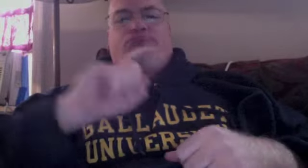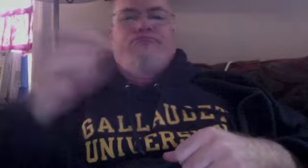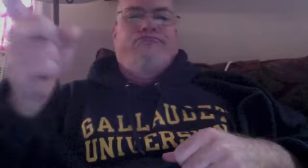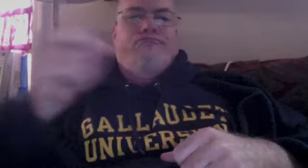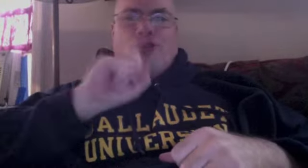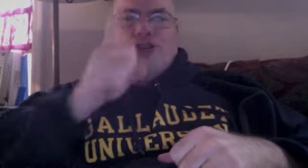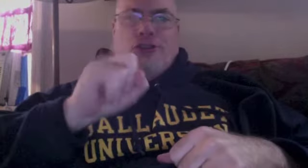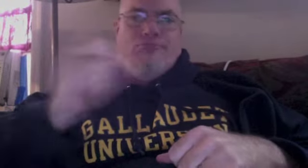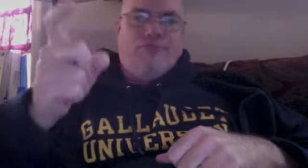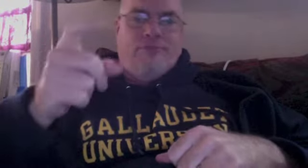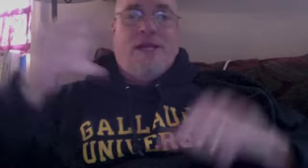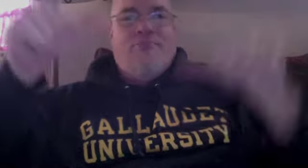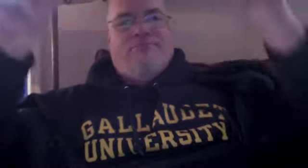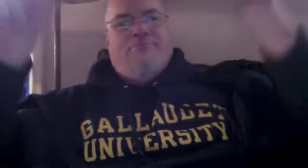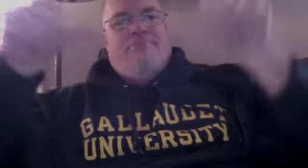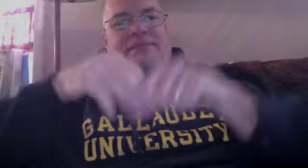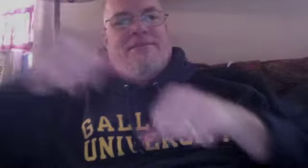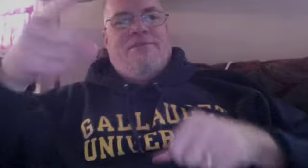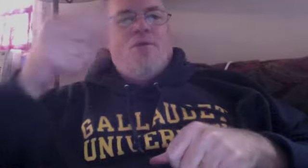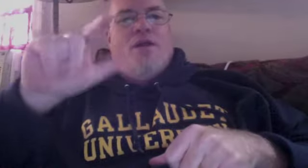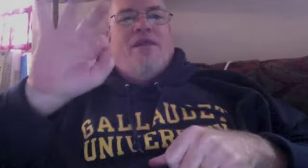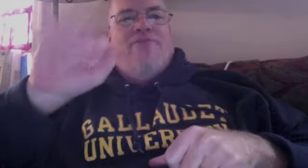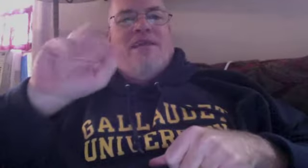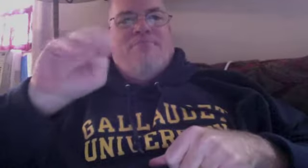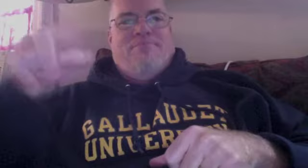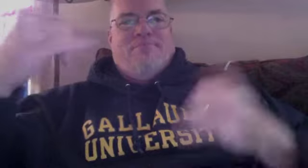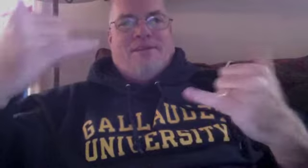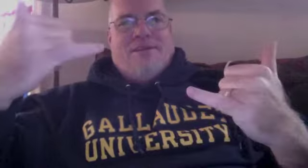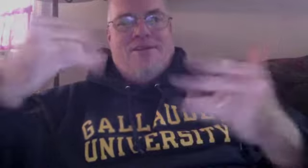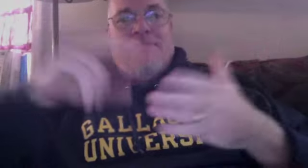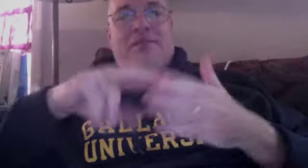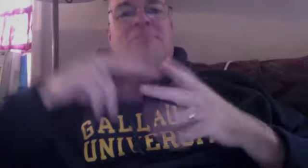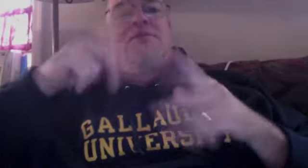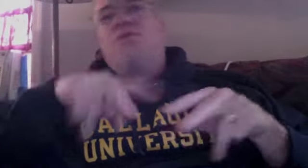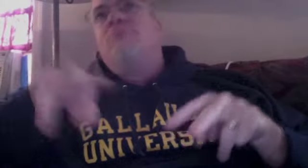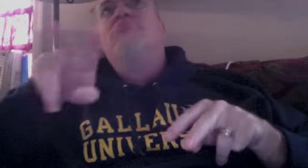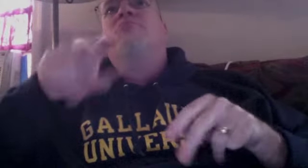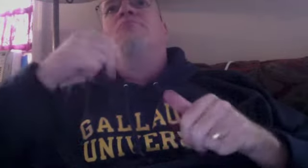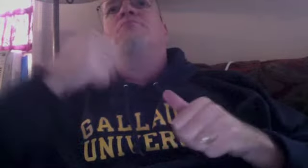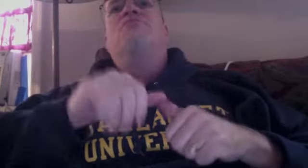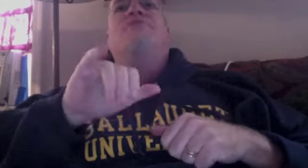tilted in I need something to feel because I tired.